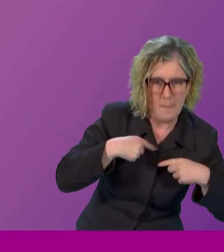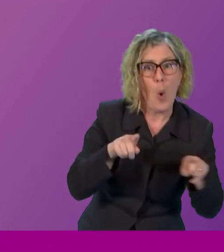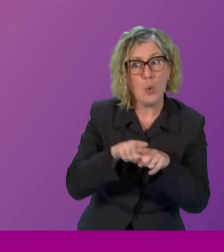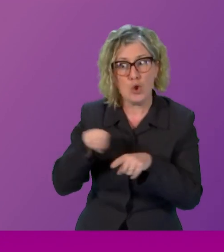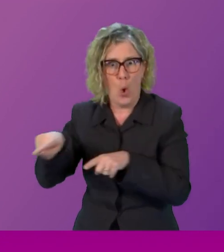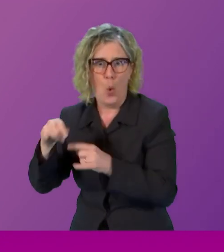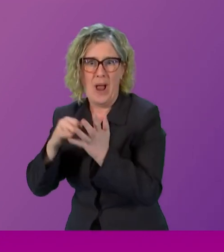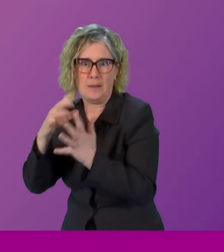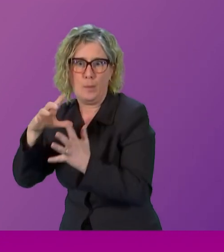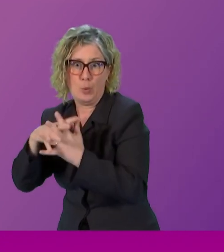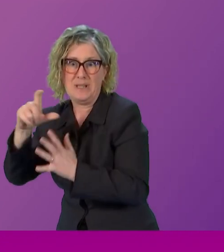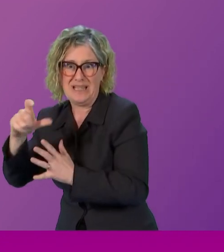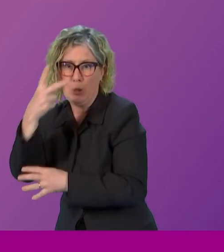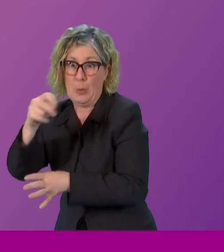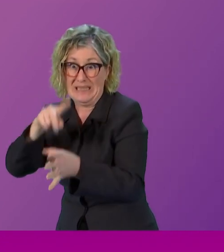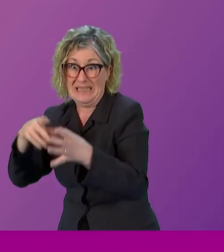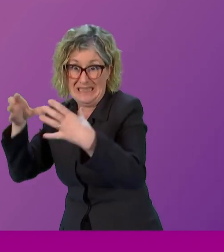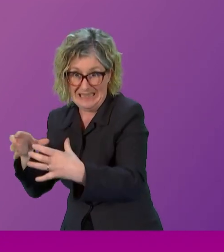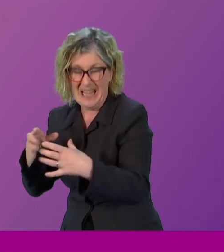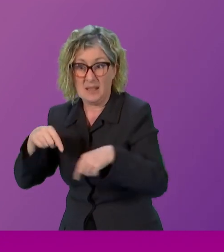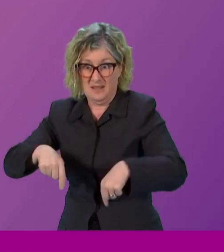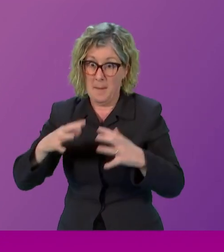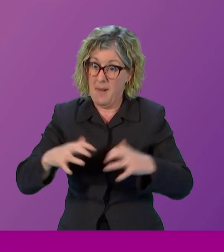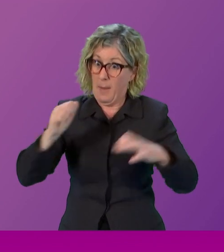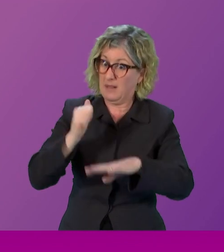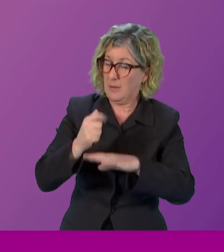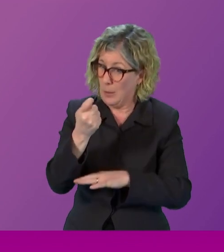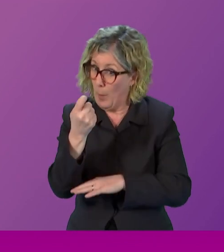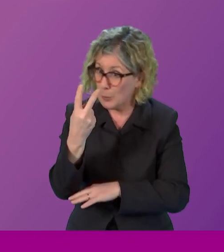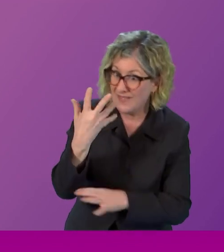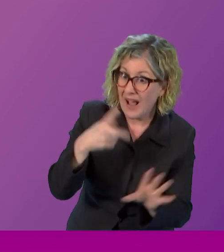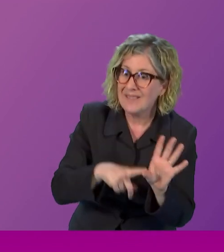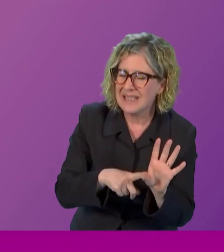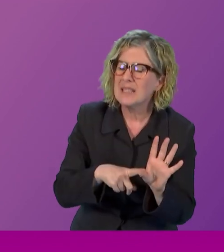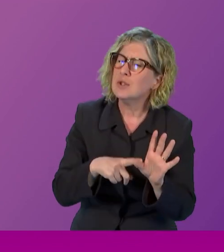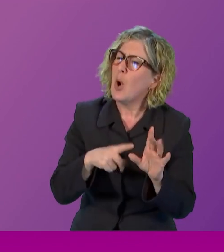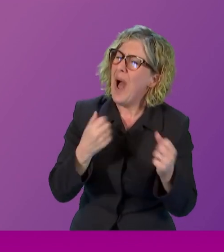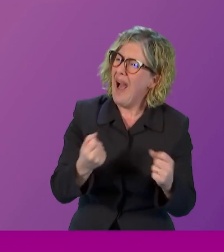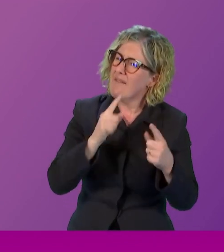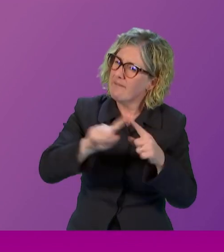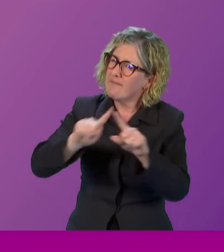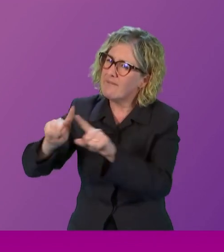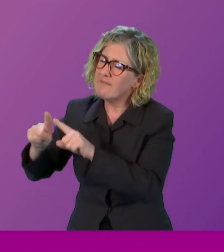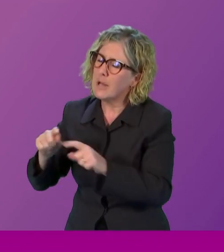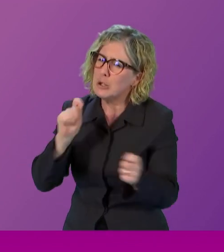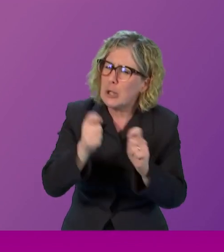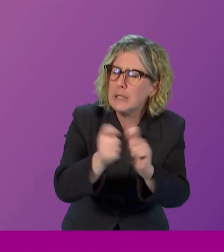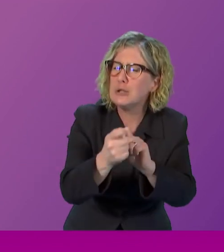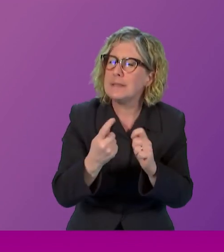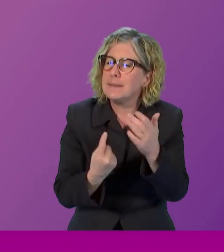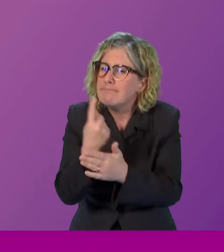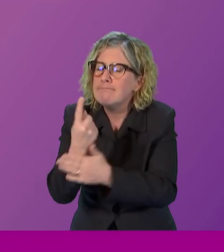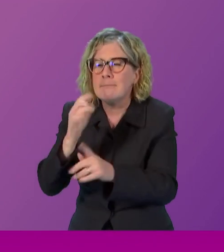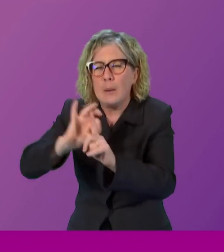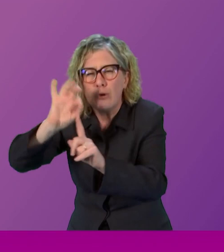almost 25 years now of this parliament but as I do so inevitably I will focus on where we need to